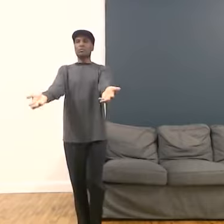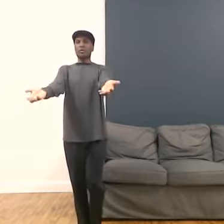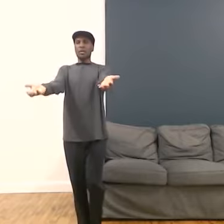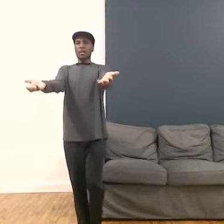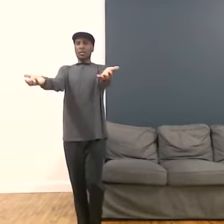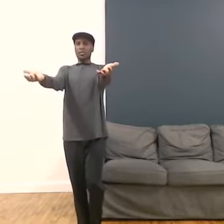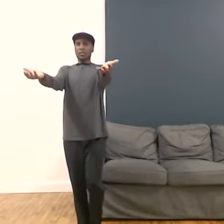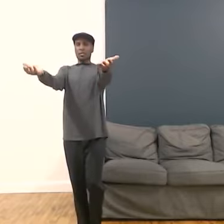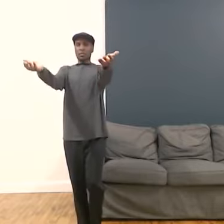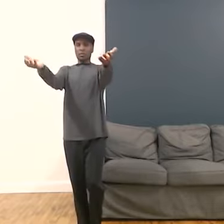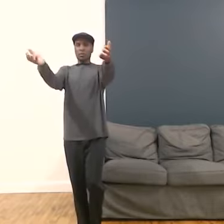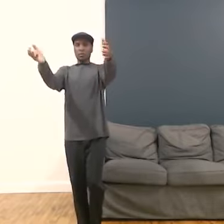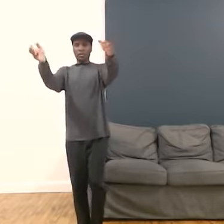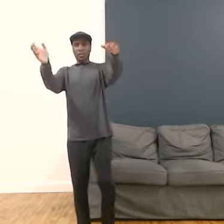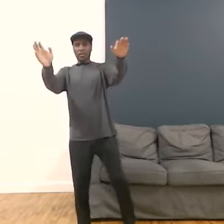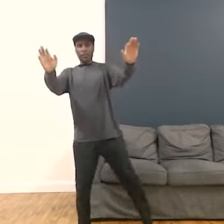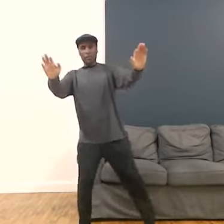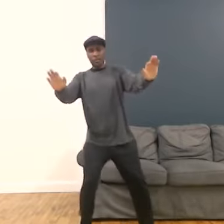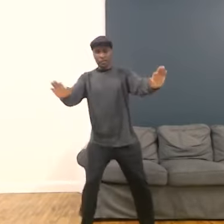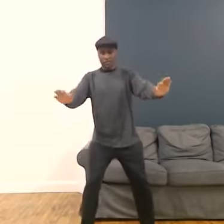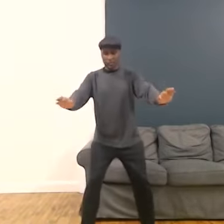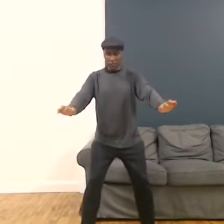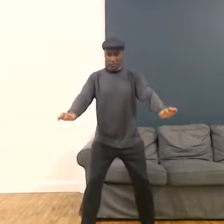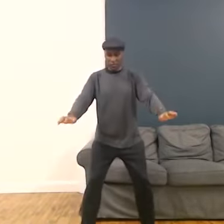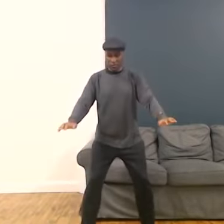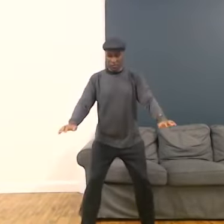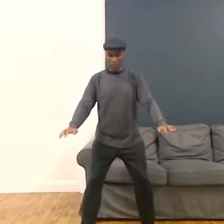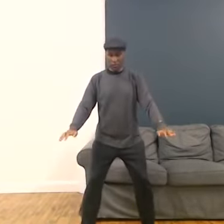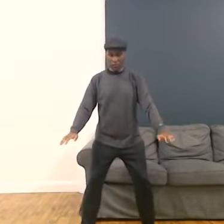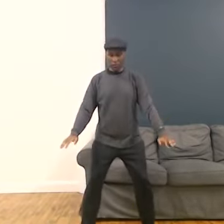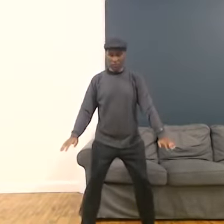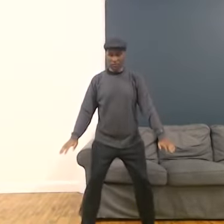And you can incorporate other variations into this movement.